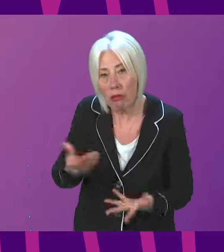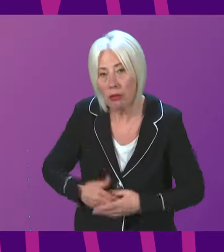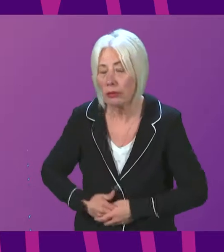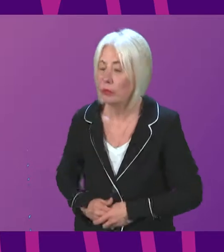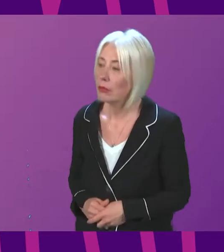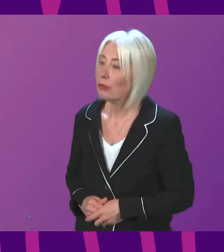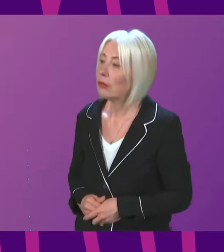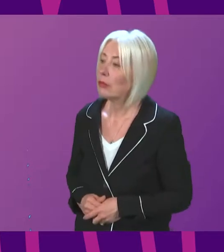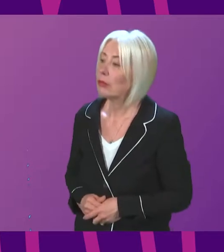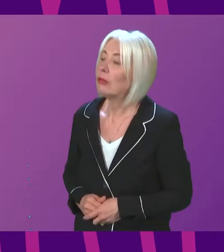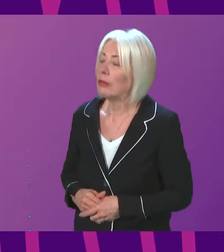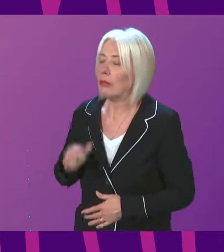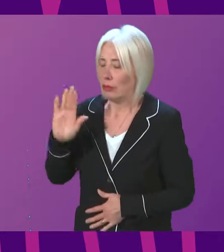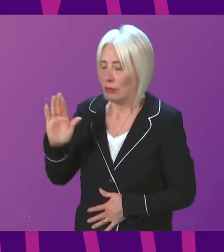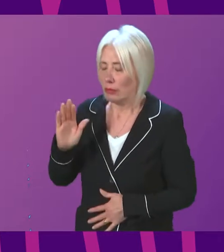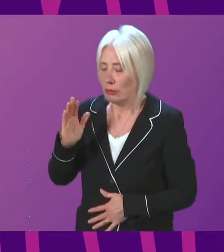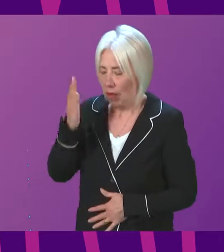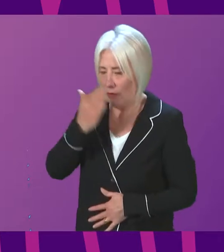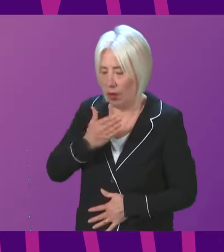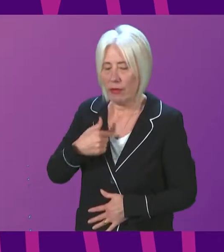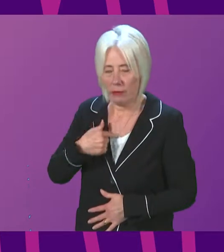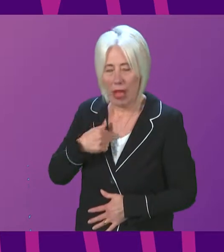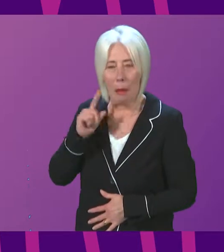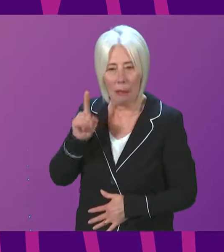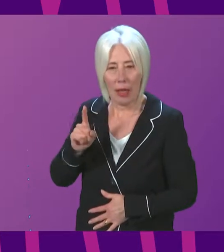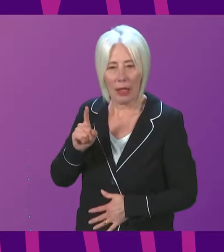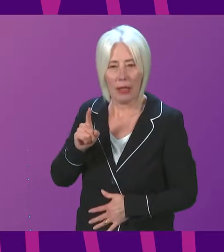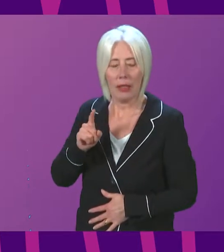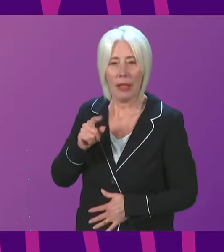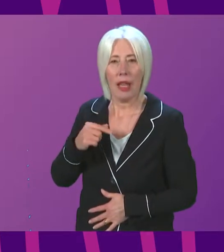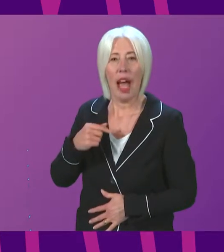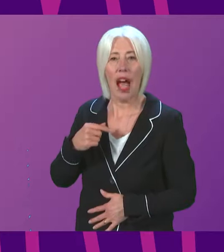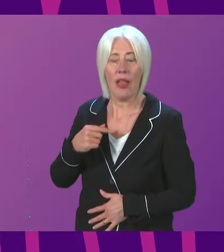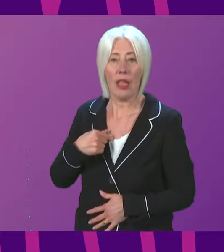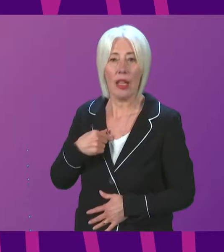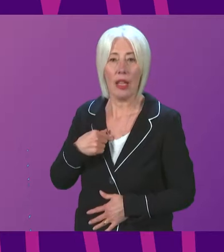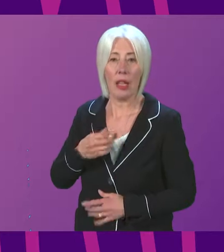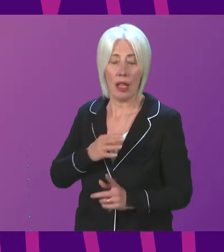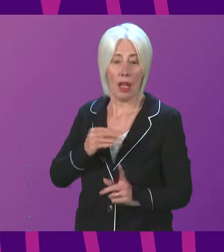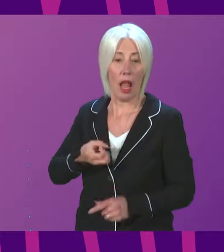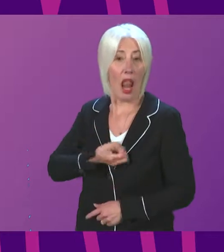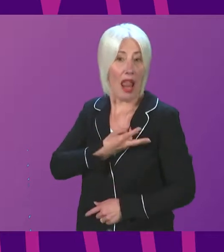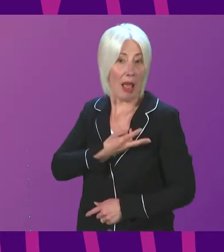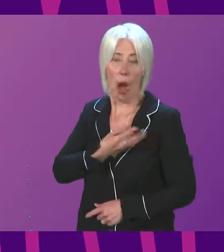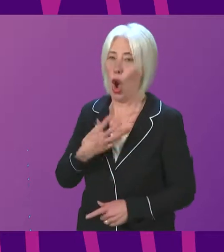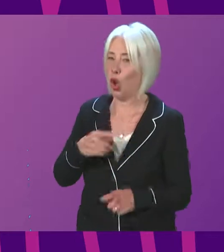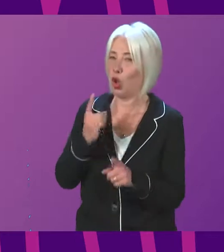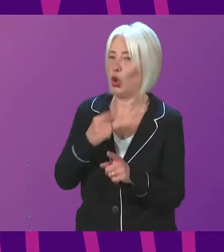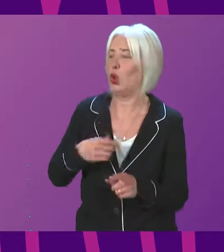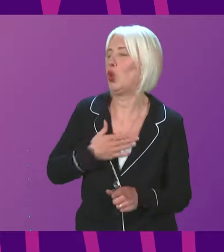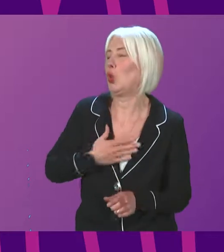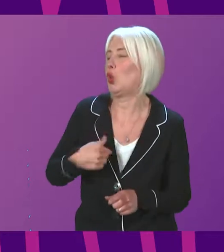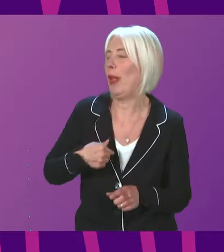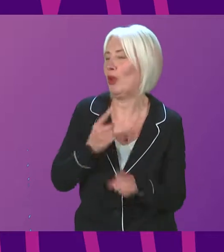If Dr Ghani will forgive me, think I will, in due respect to the fact that the Labour Party don't like me talking about Wales, I won't talk about